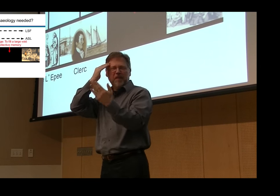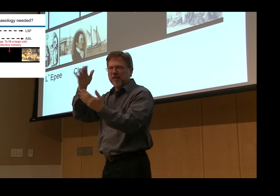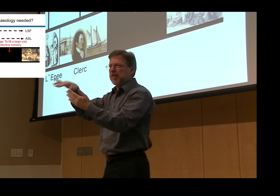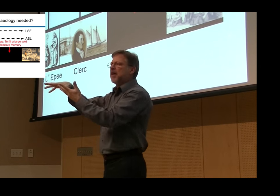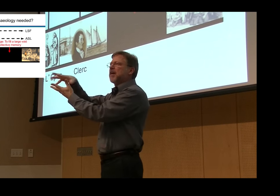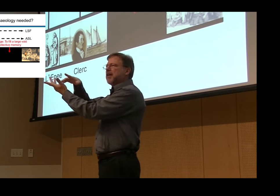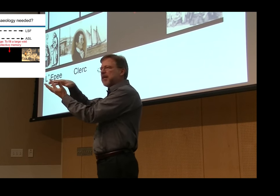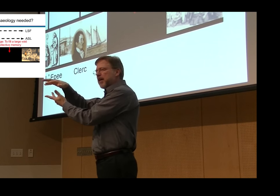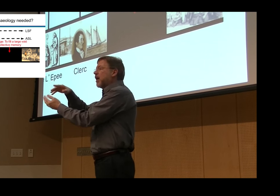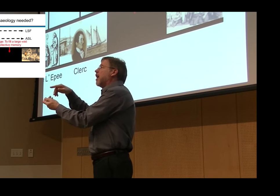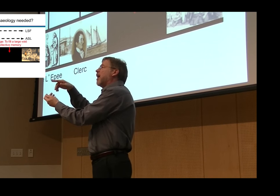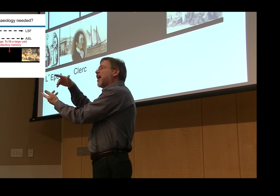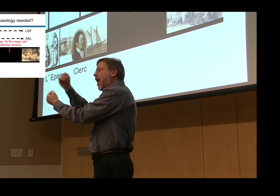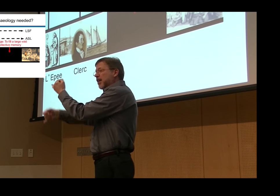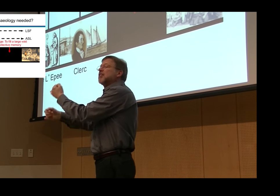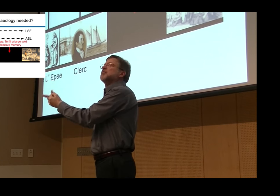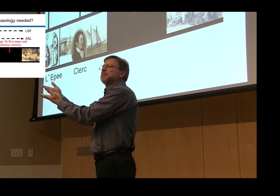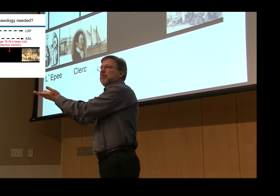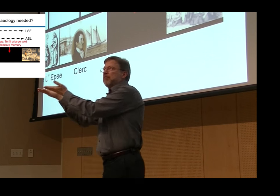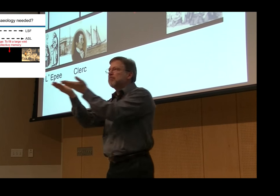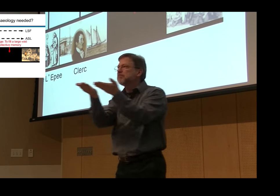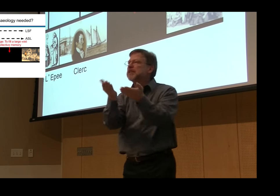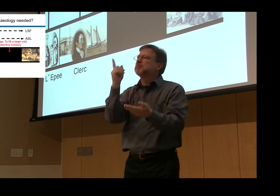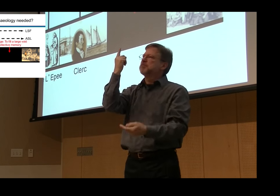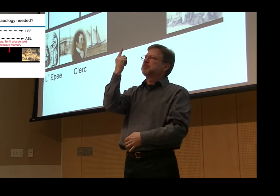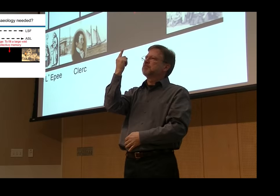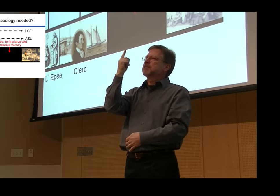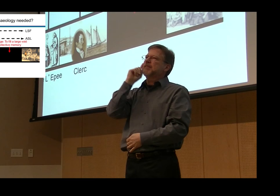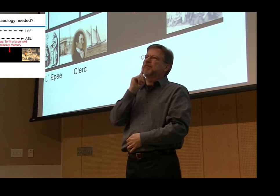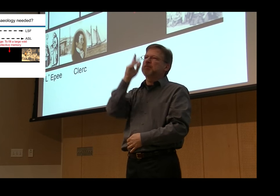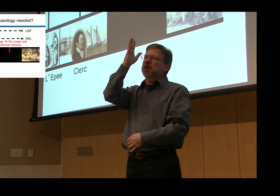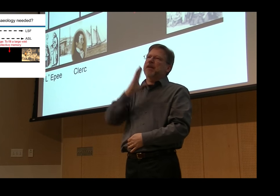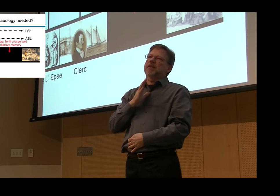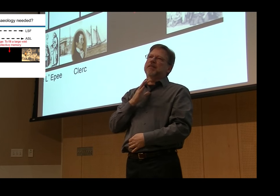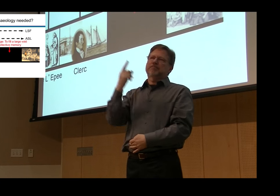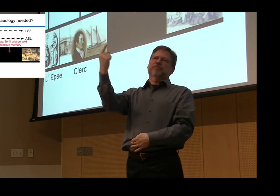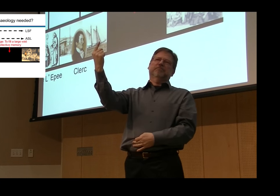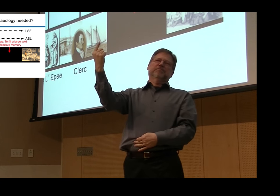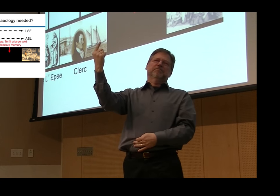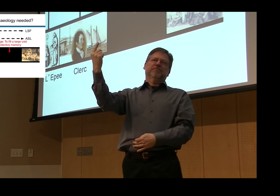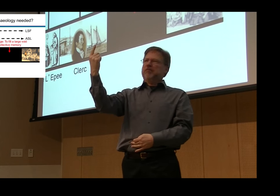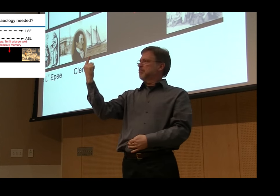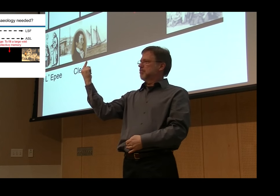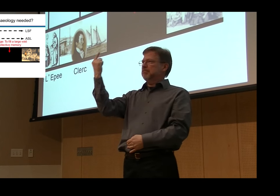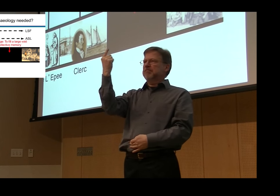Gallaudet, took a ship to England and then met Clerc and he studied in France, you all know the story,